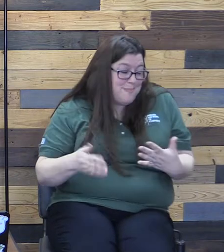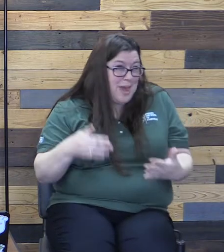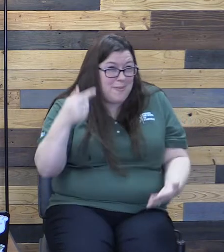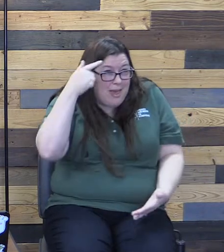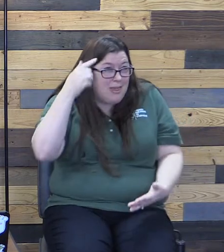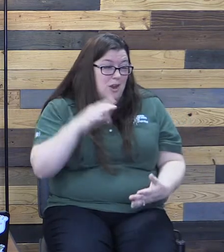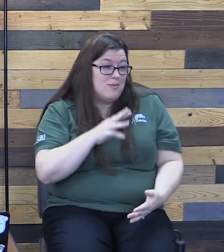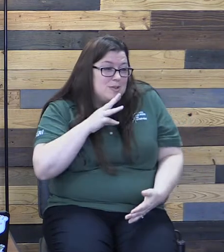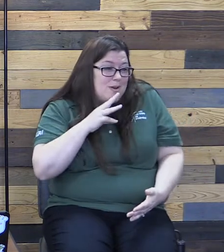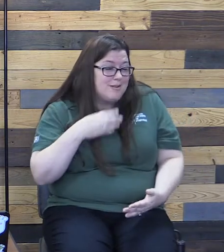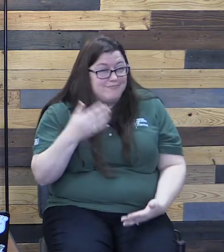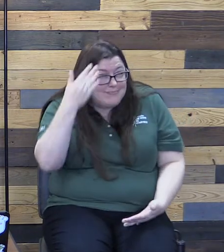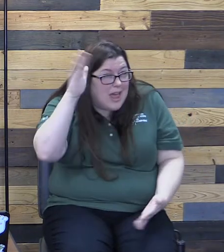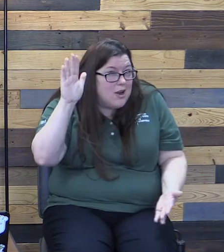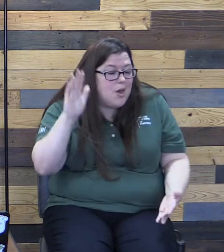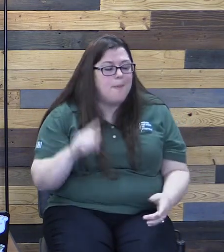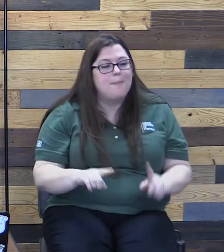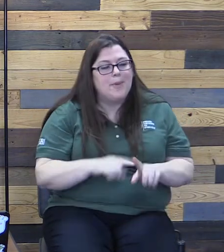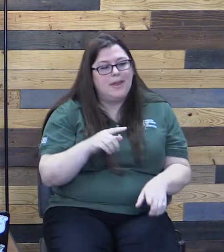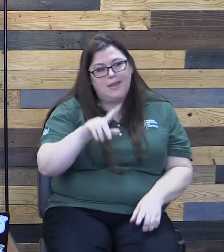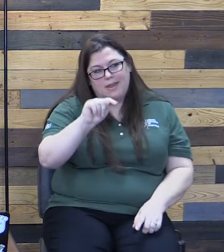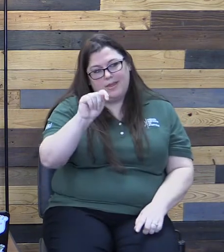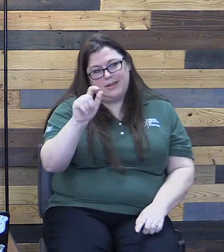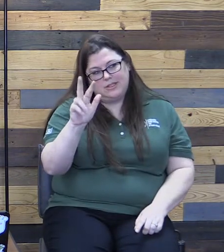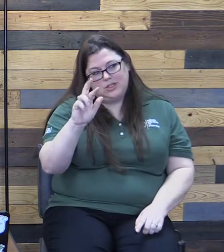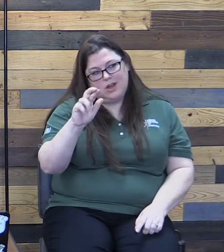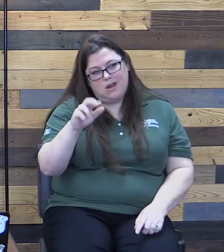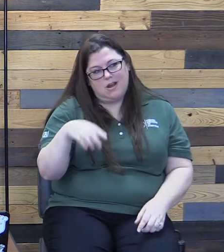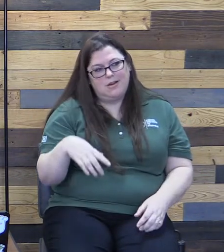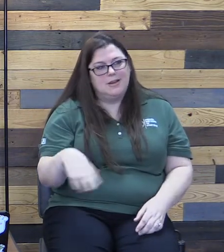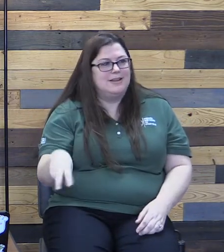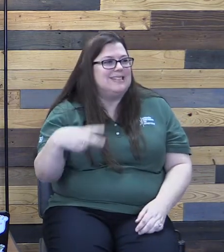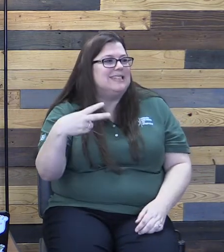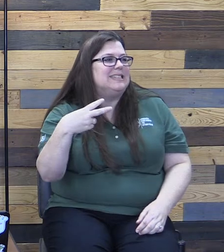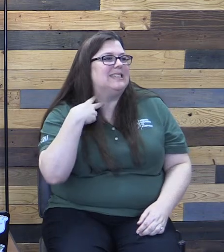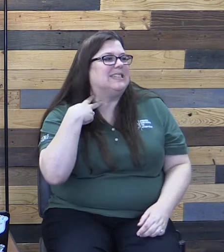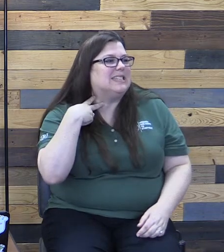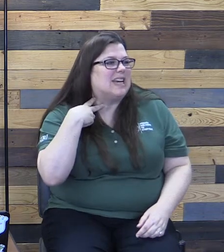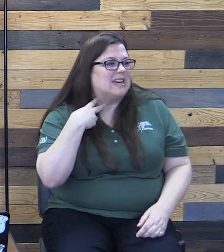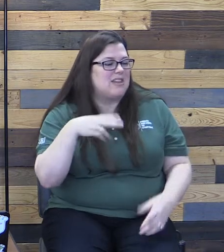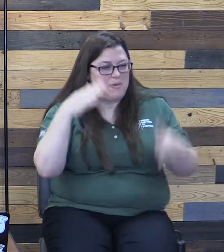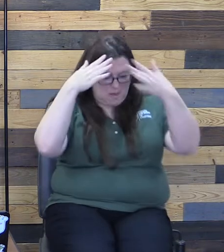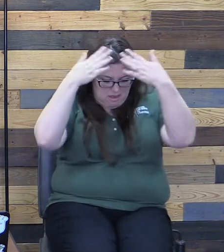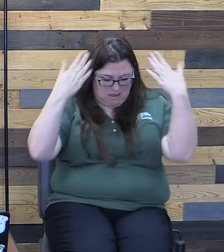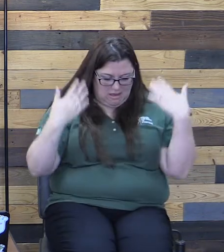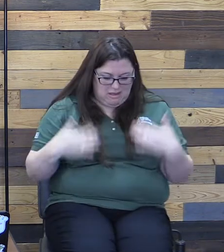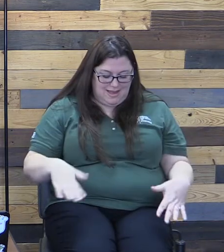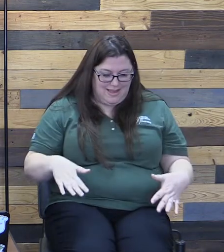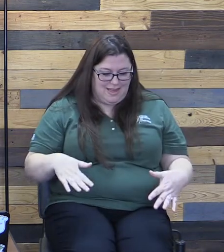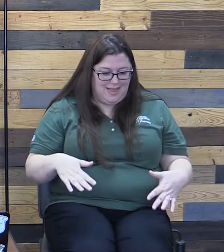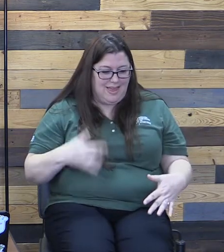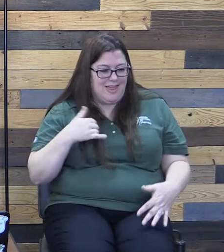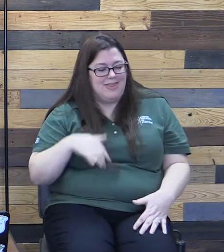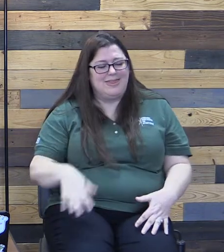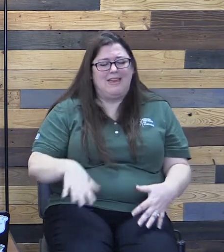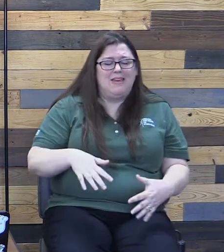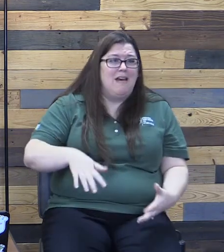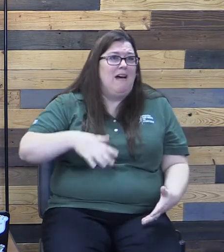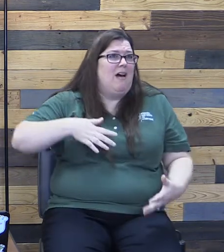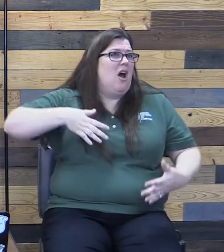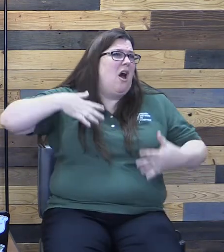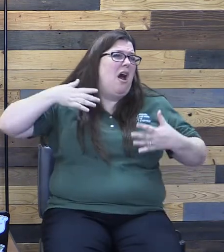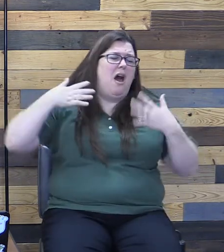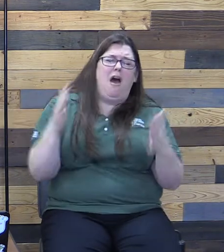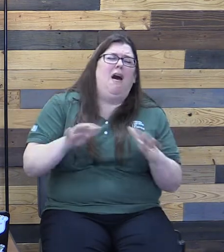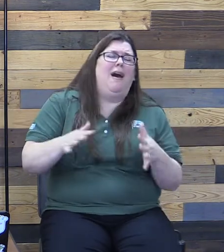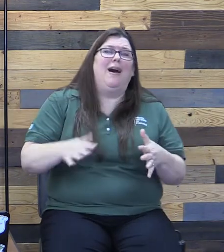But the tar stuck to them, and in a panic, to get this tar off, they started rolling around, because